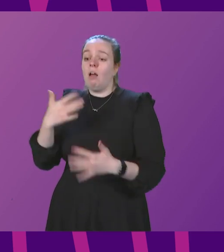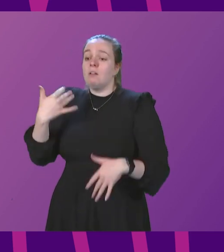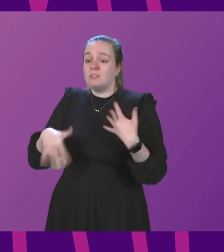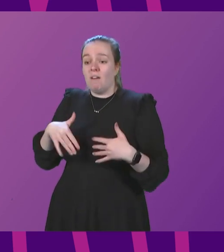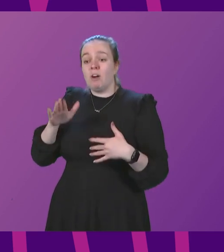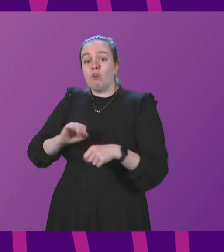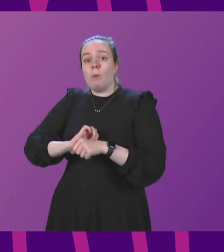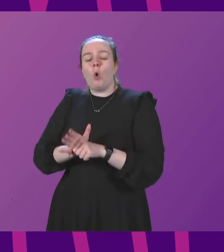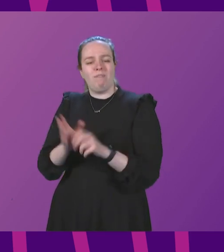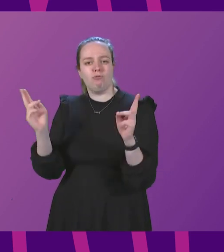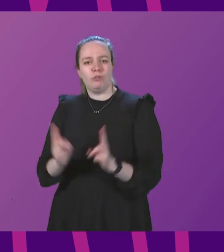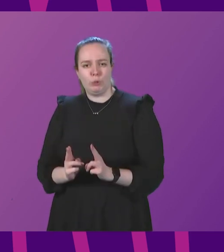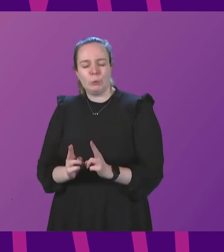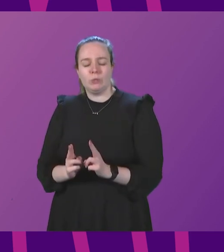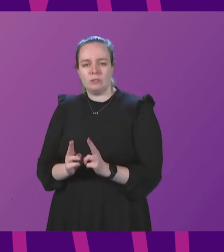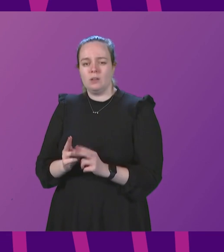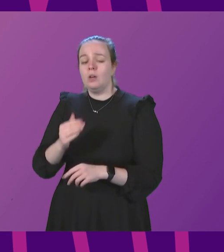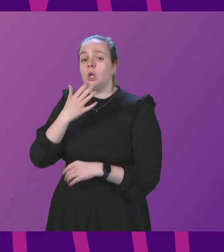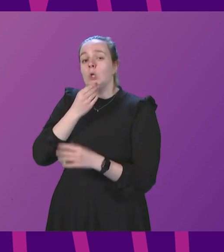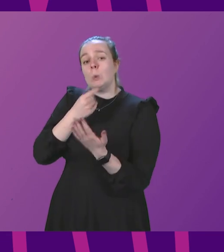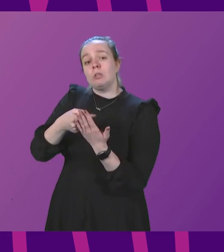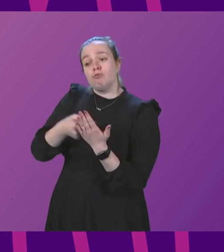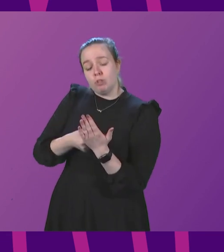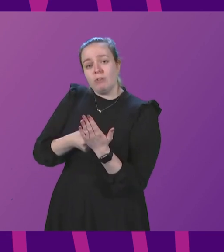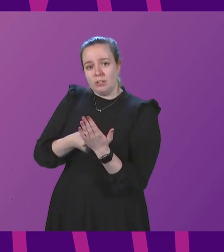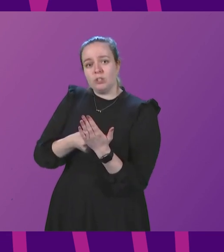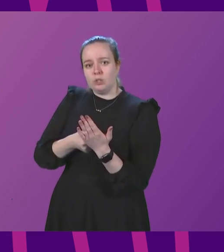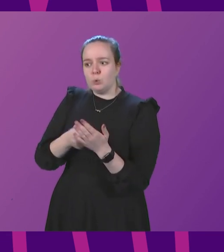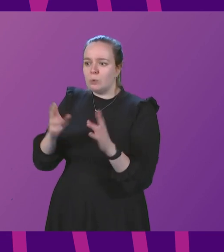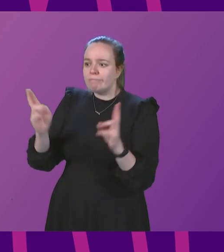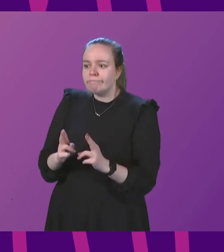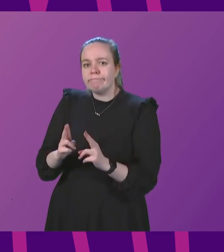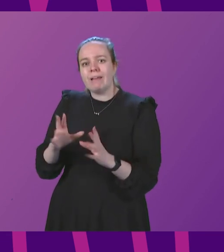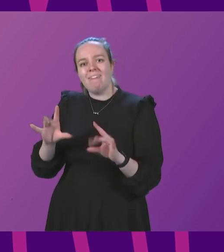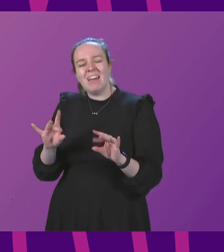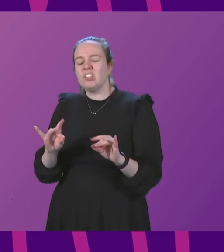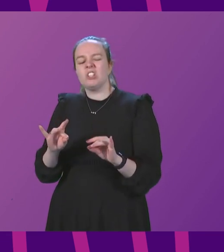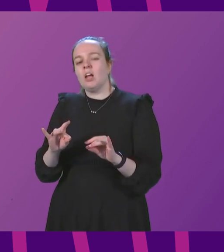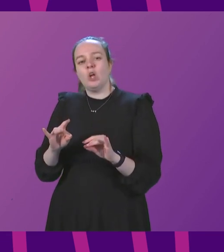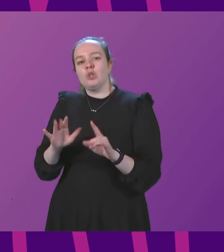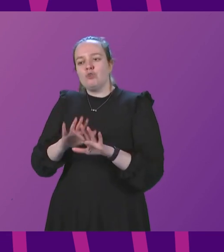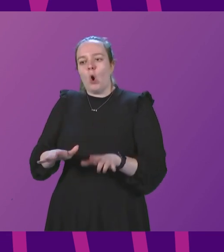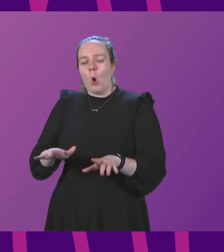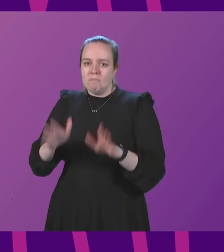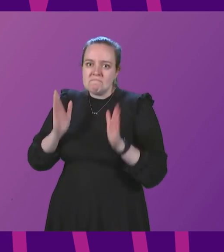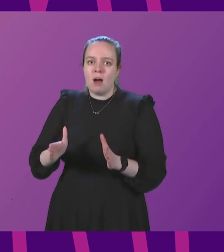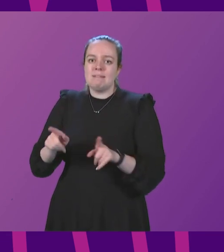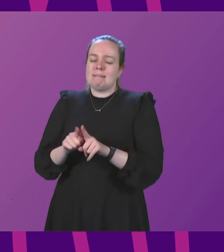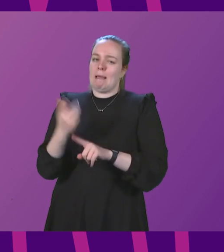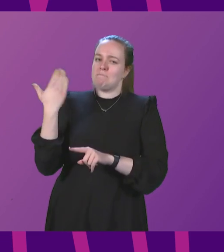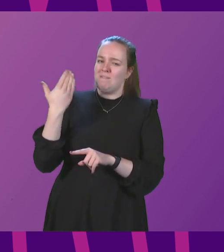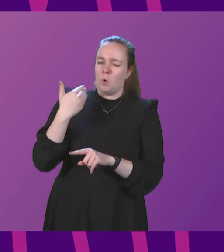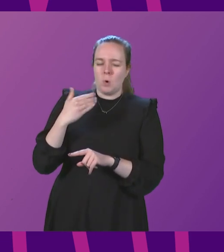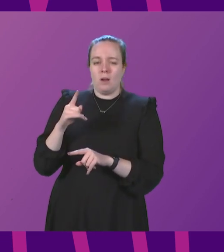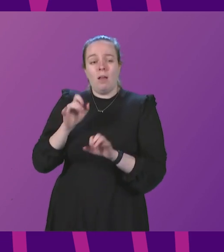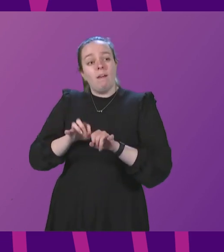virus. As a result, using restrictions to suppress infection is no longer as necessary as it once was. And given the wider